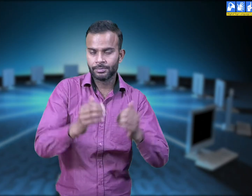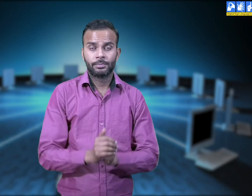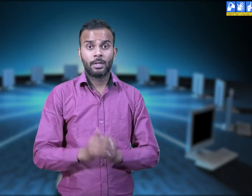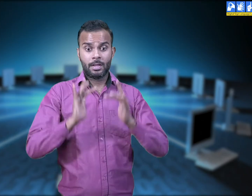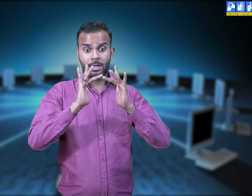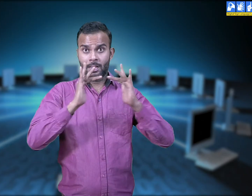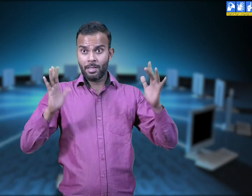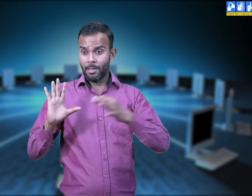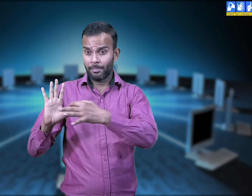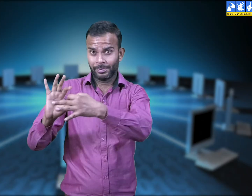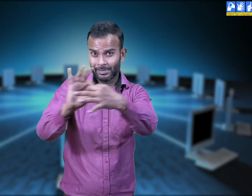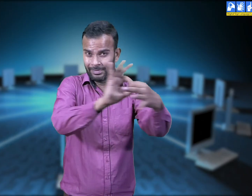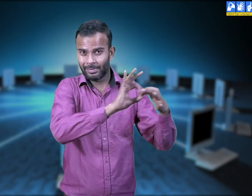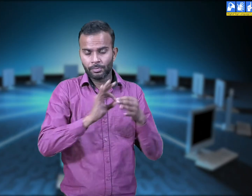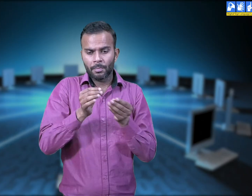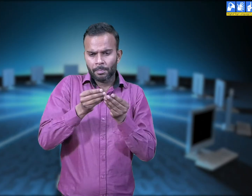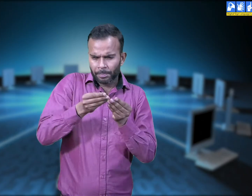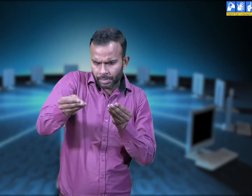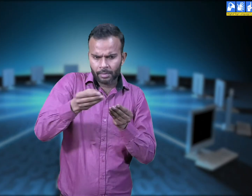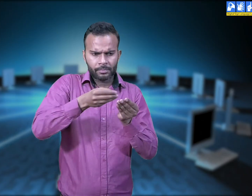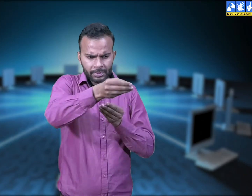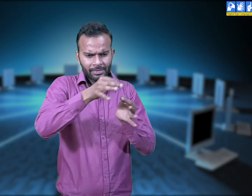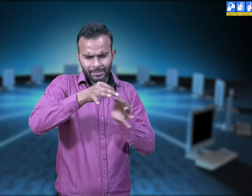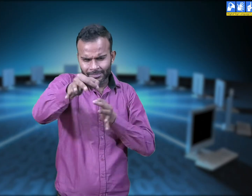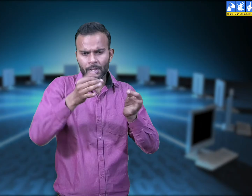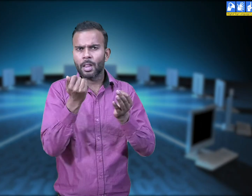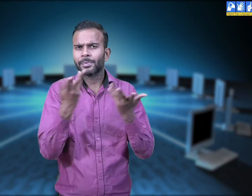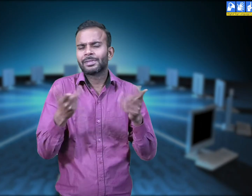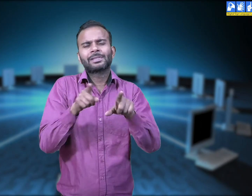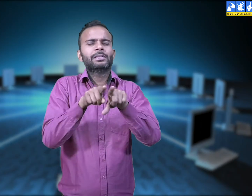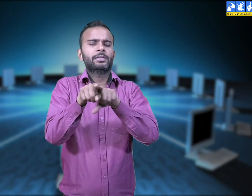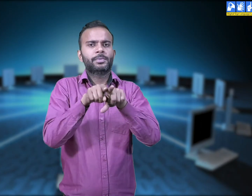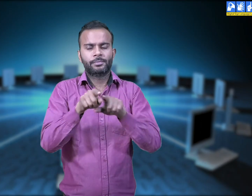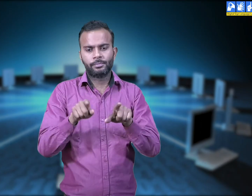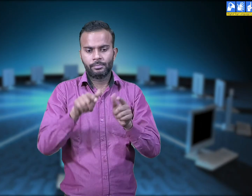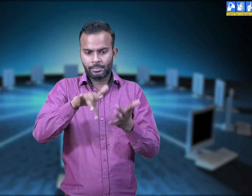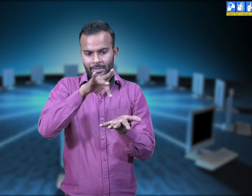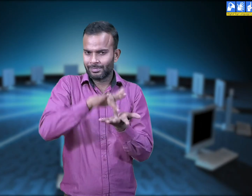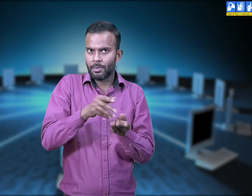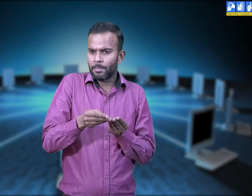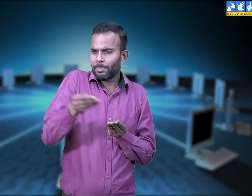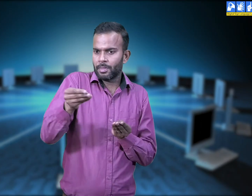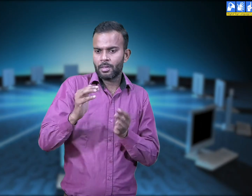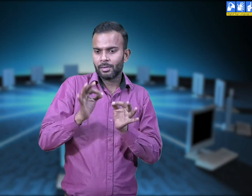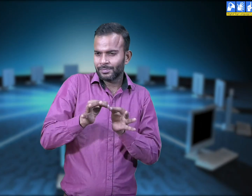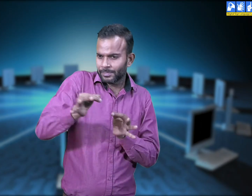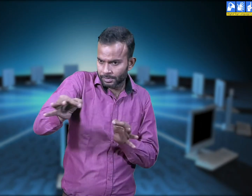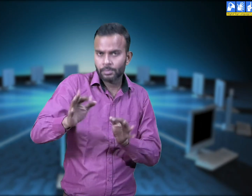The various types of network based upon the size of network areas, like